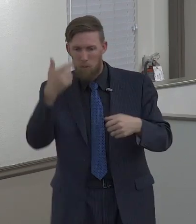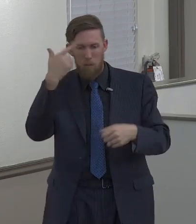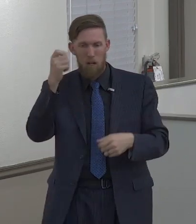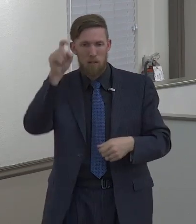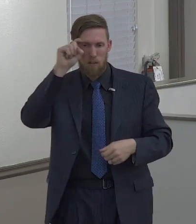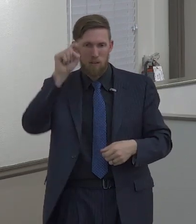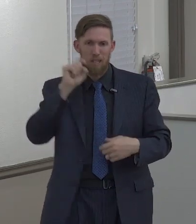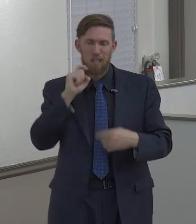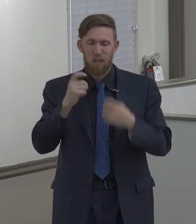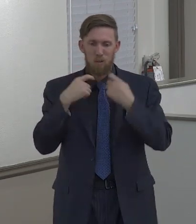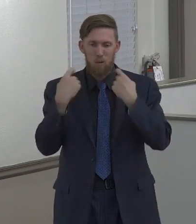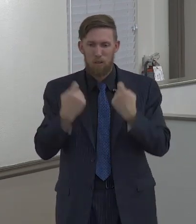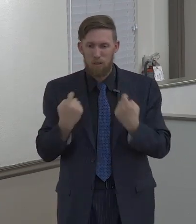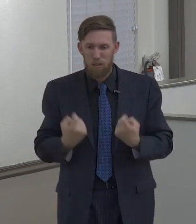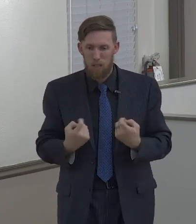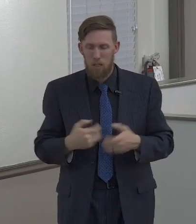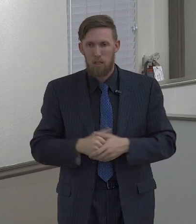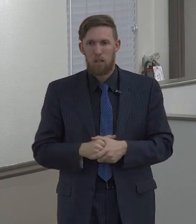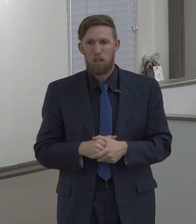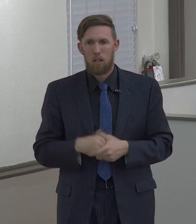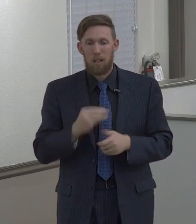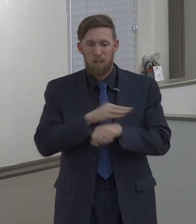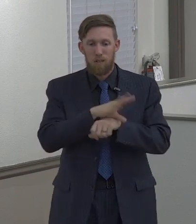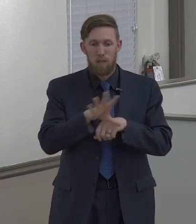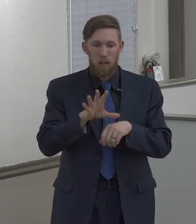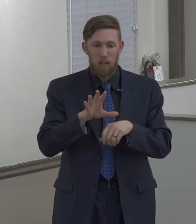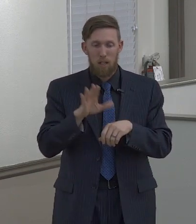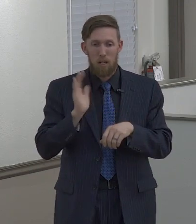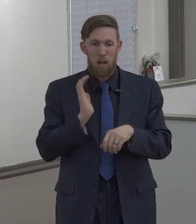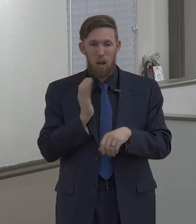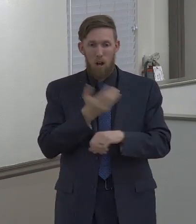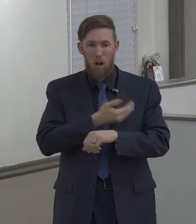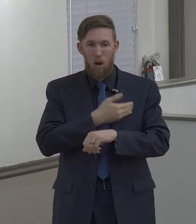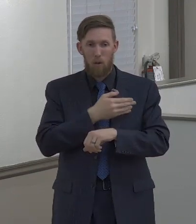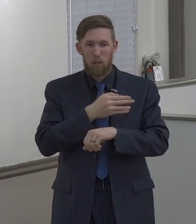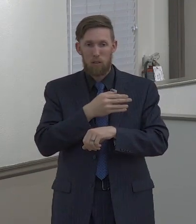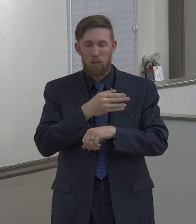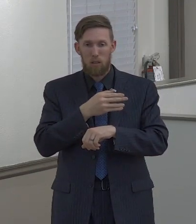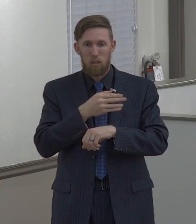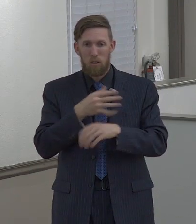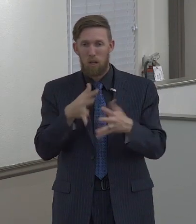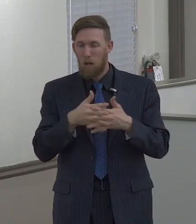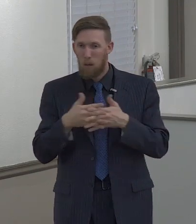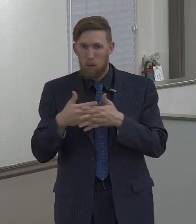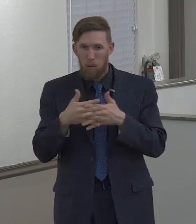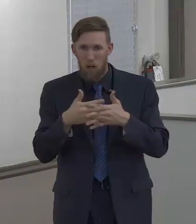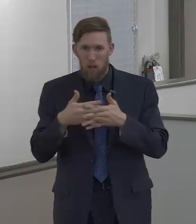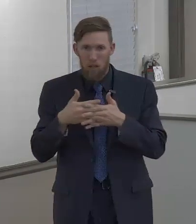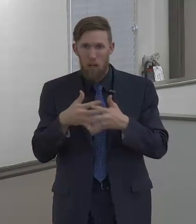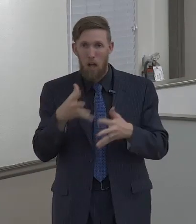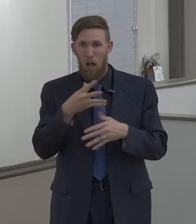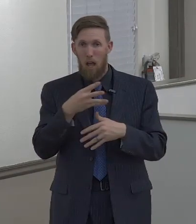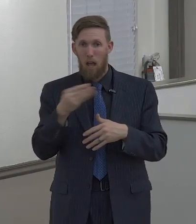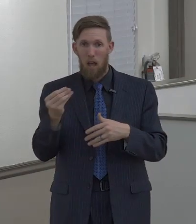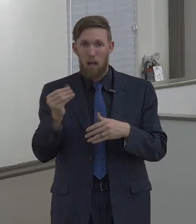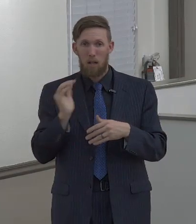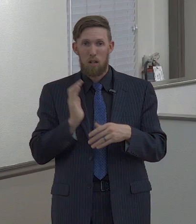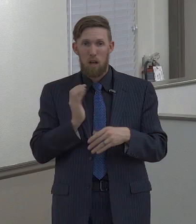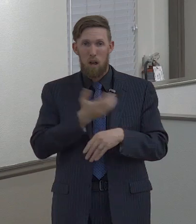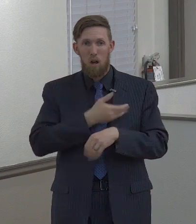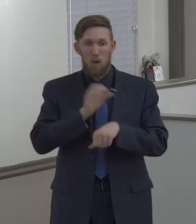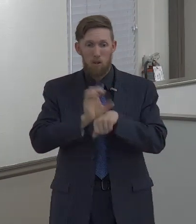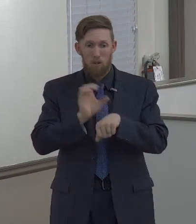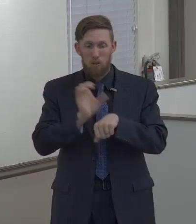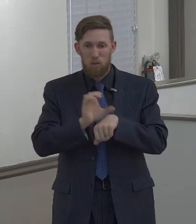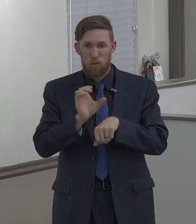And it is affecting our nation, and it is affecting our churches. And what is sad about this, and not just fornication, but all the